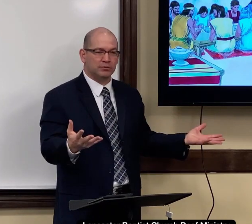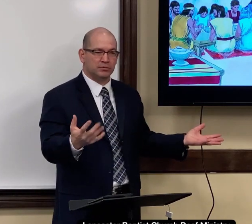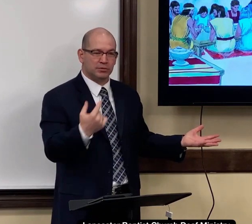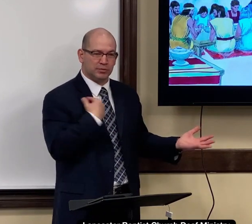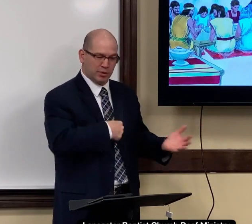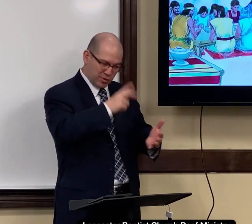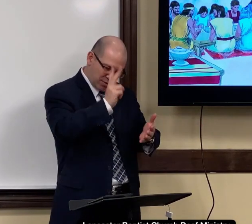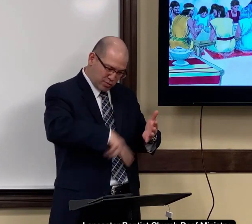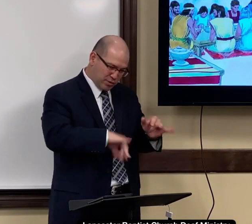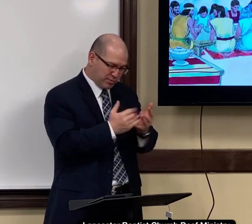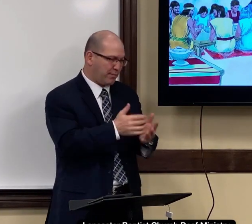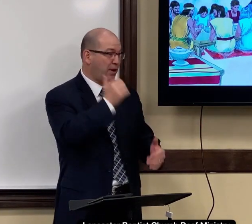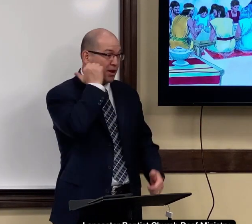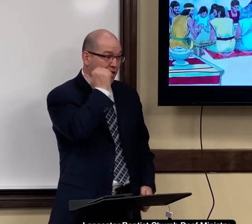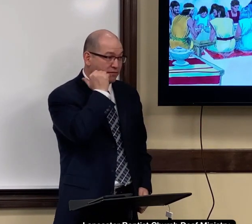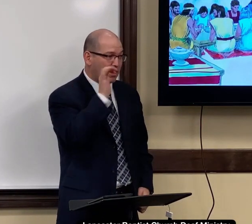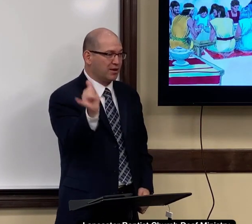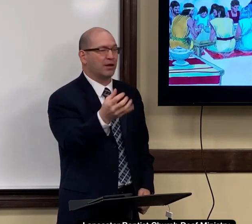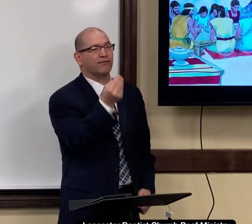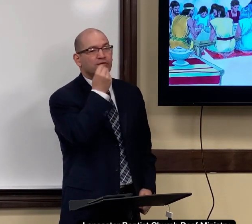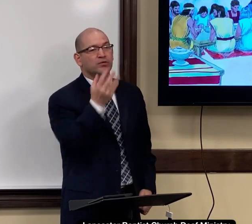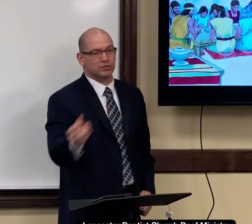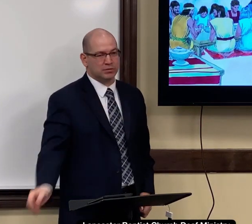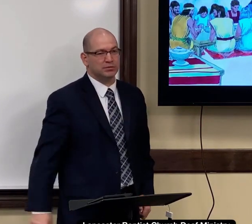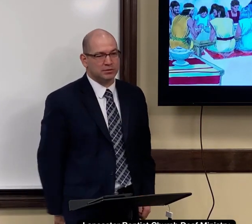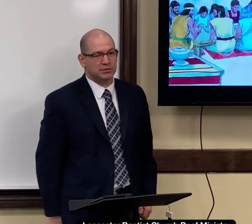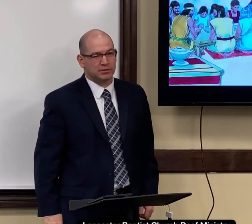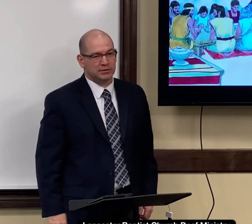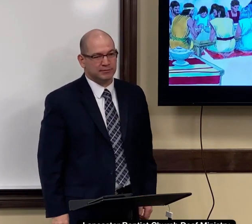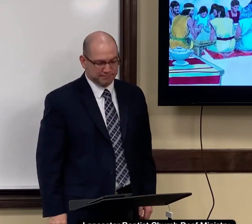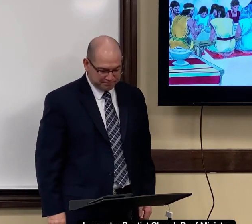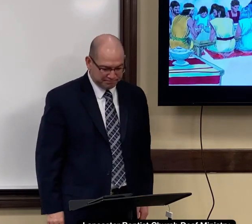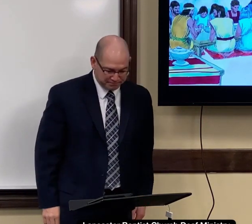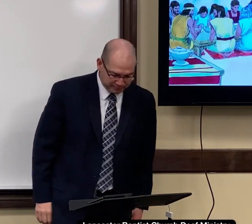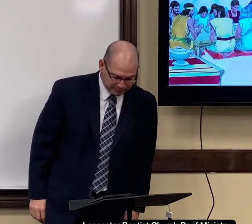So, important that we read the Bible every day. It's more important than food.